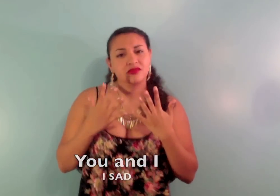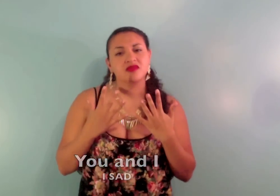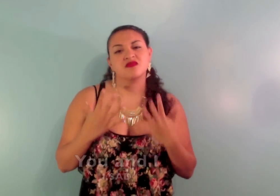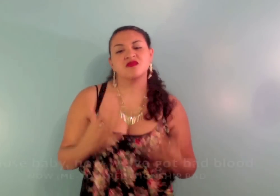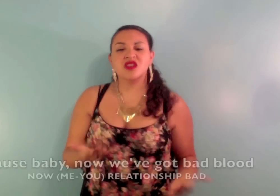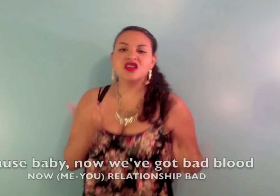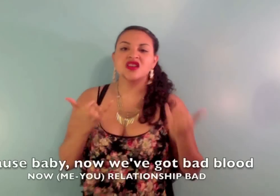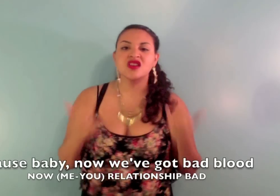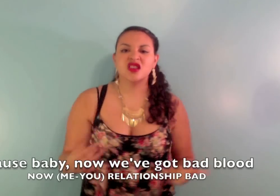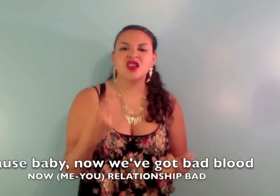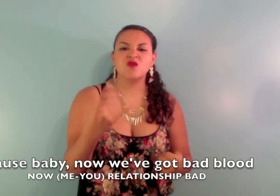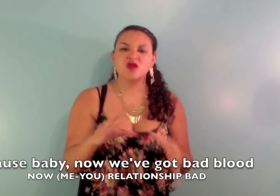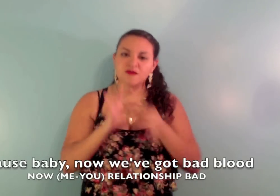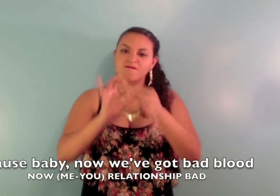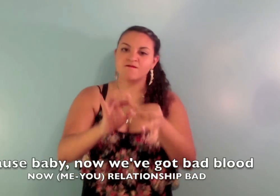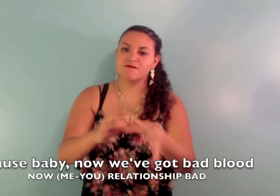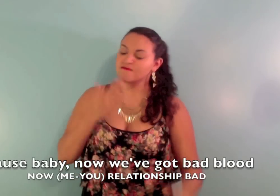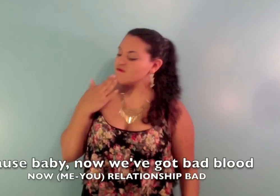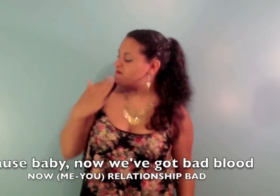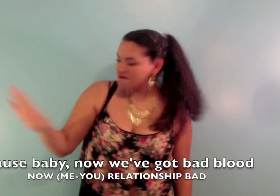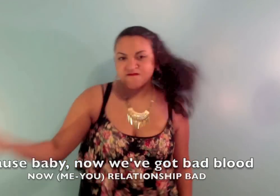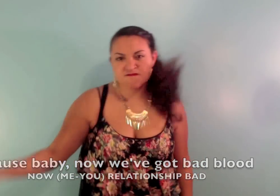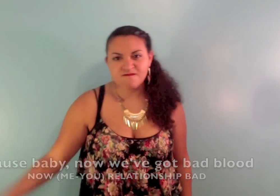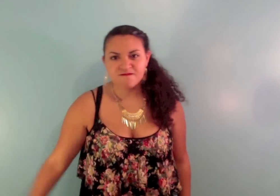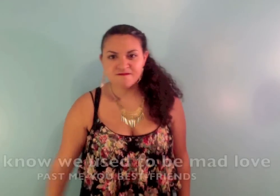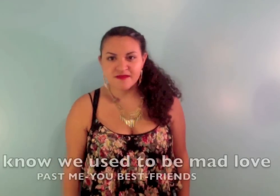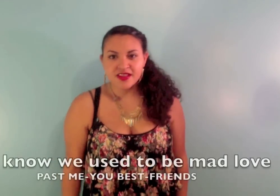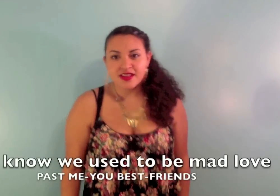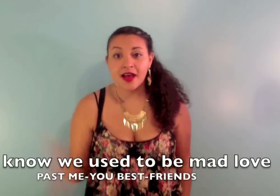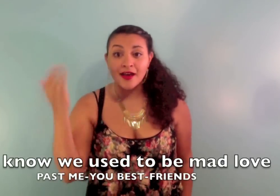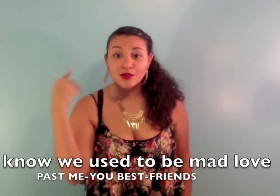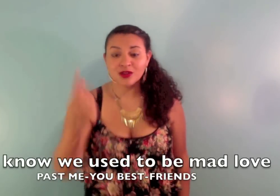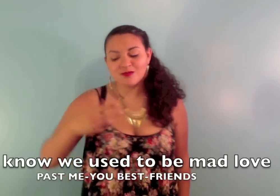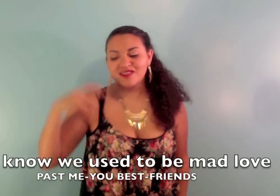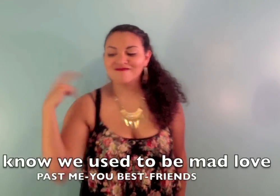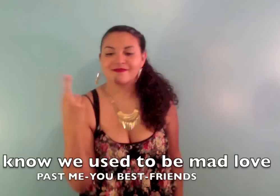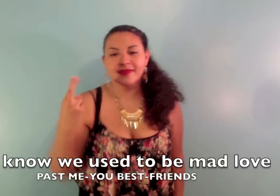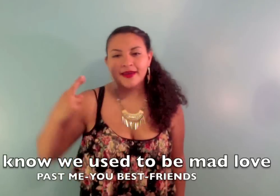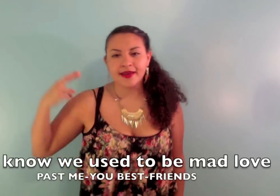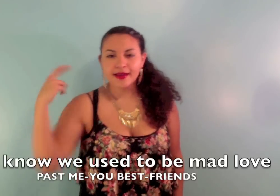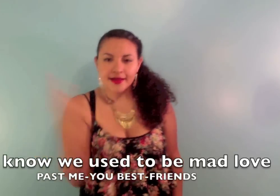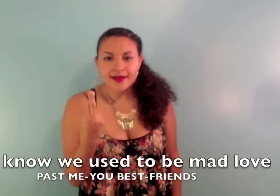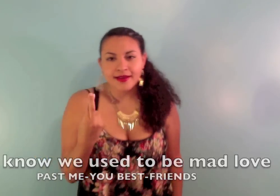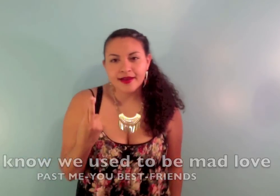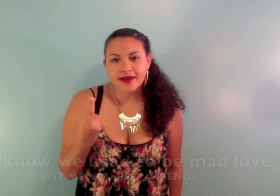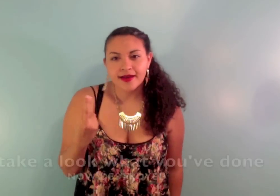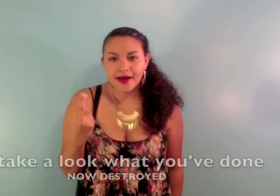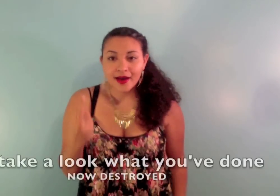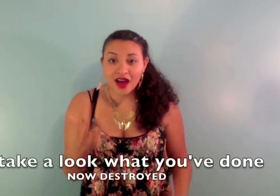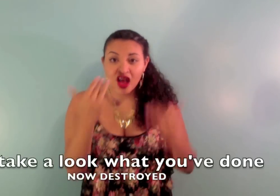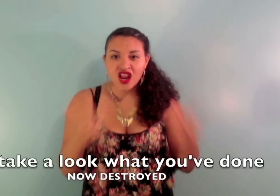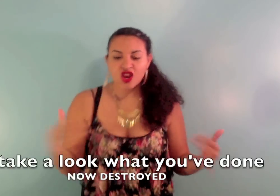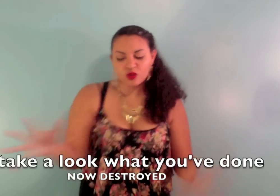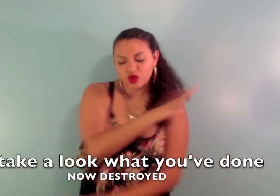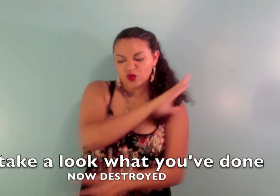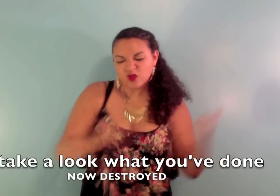Cause baby now we got bad blood, you know we used to be mad love So take a look what you've